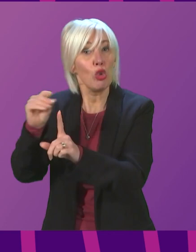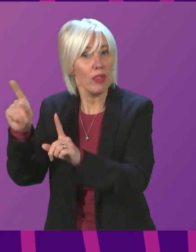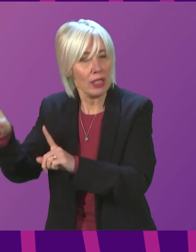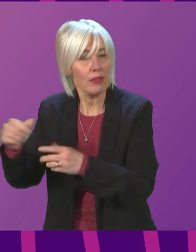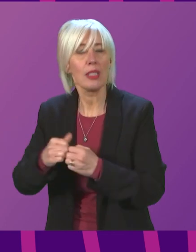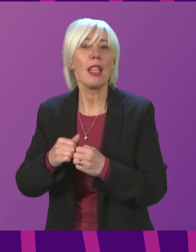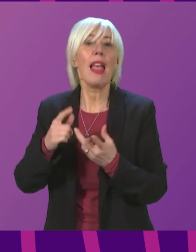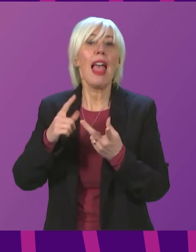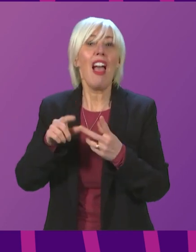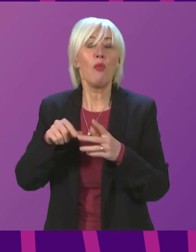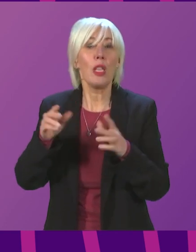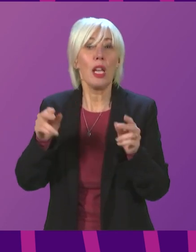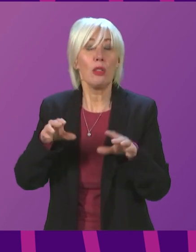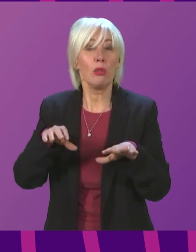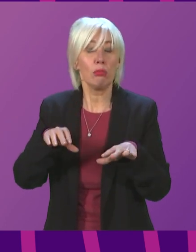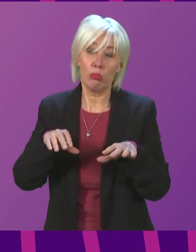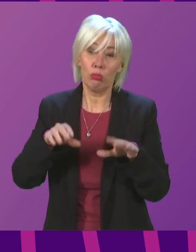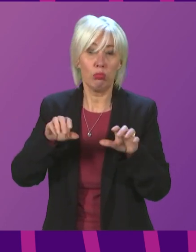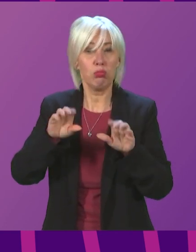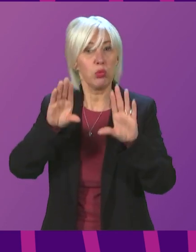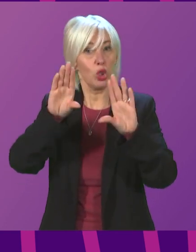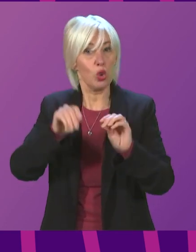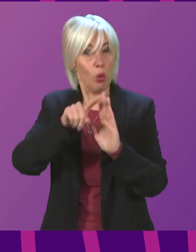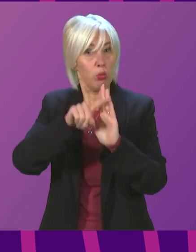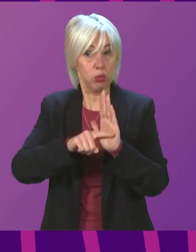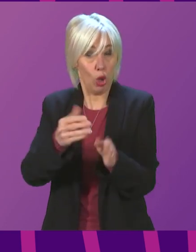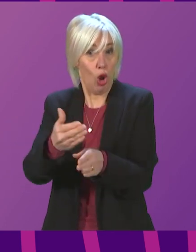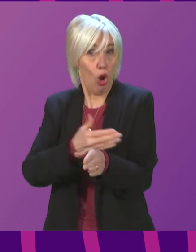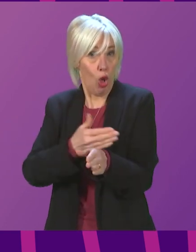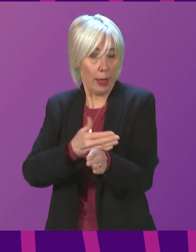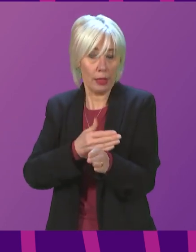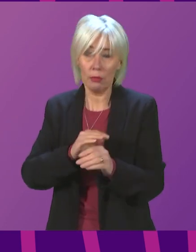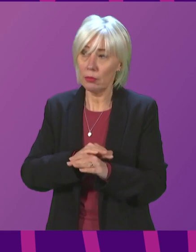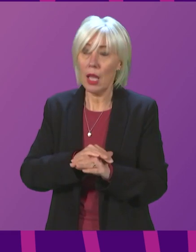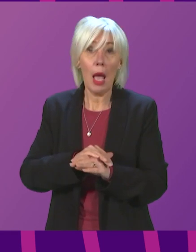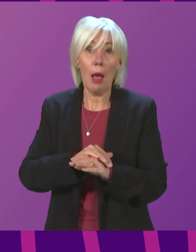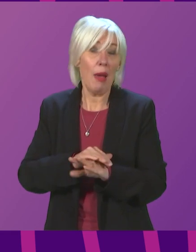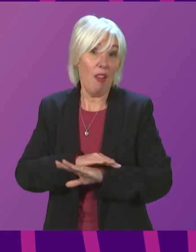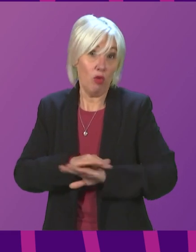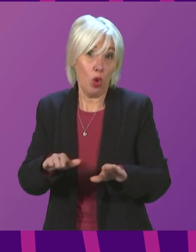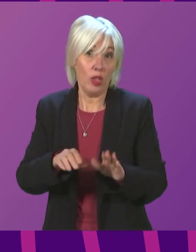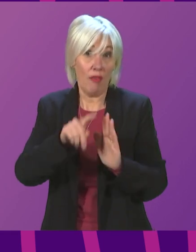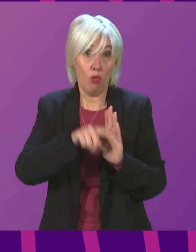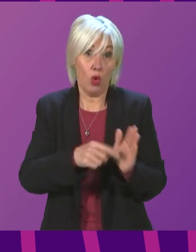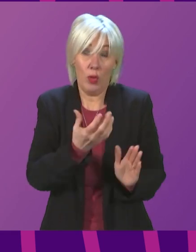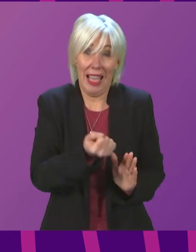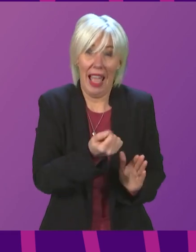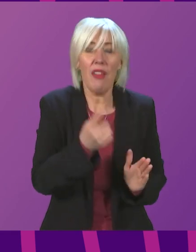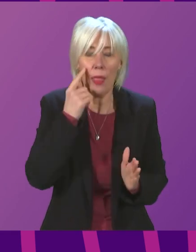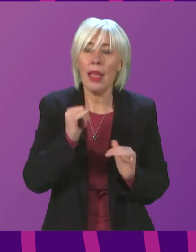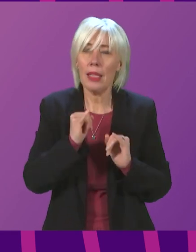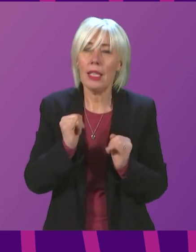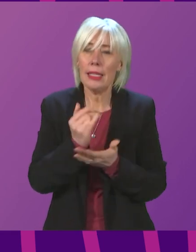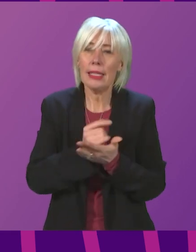prematurely at previous stages, not had in place the mitigations that we have in place, we would be in a much worse position with